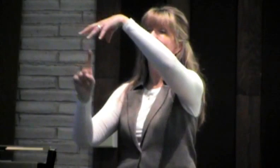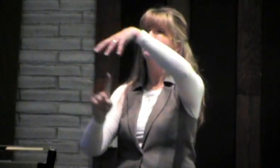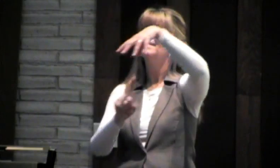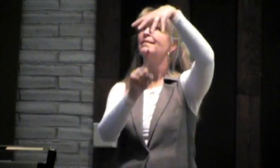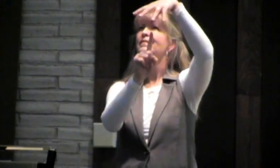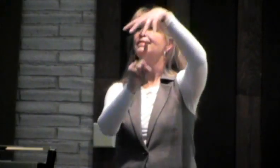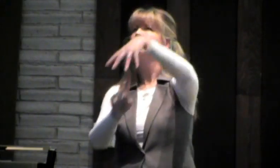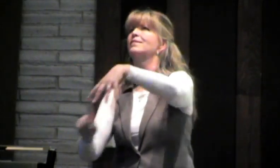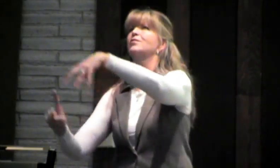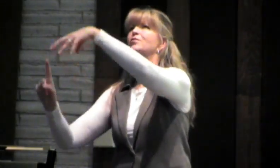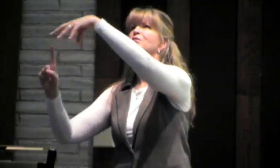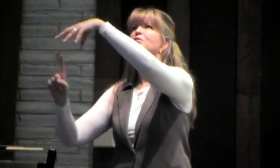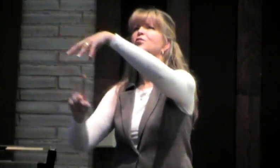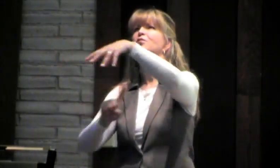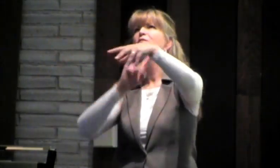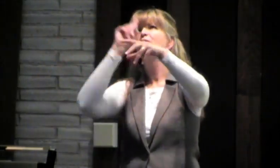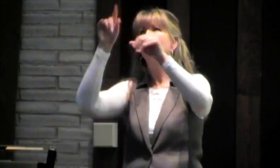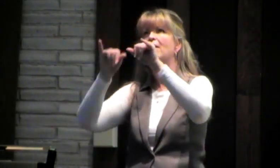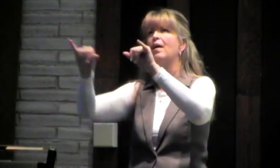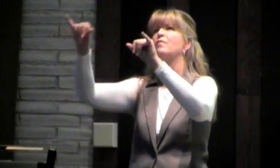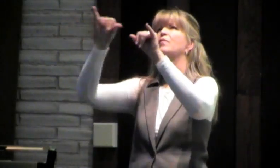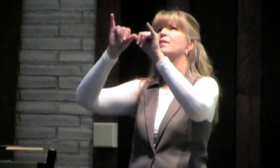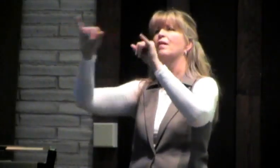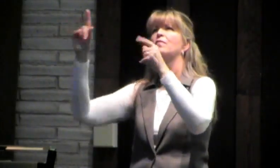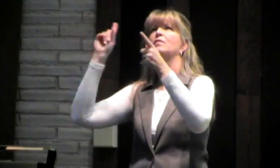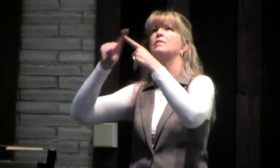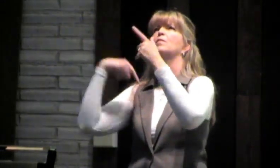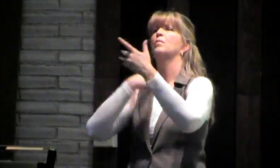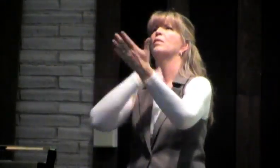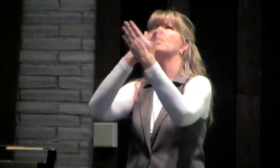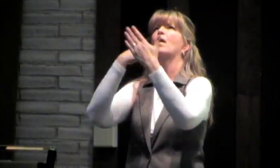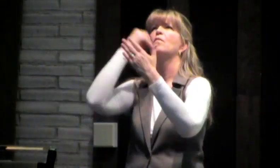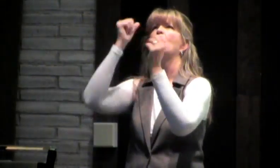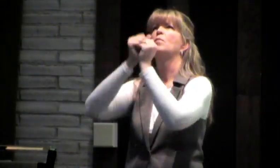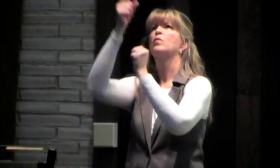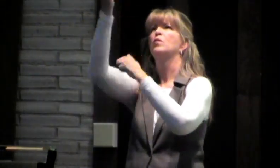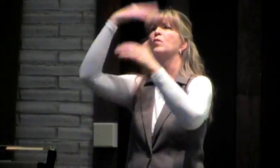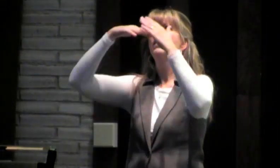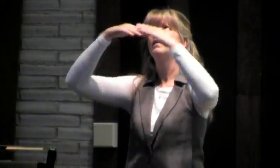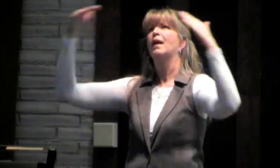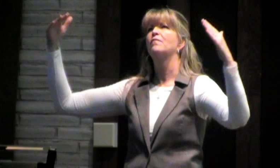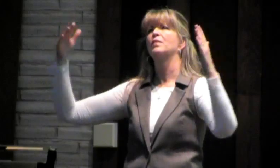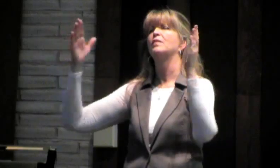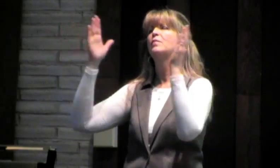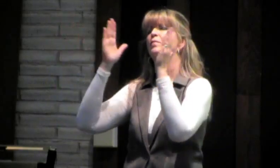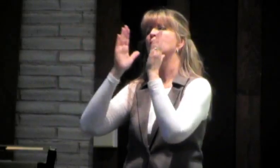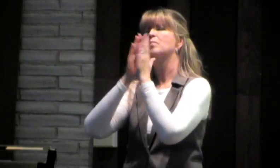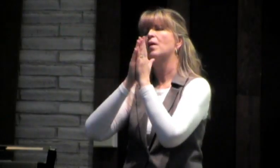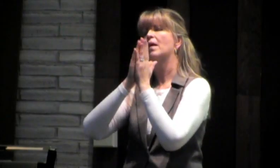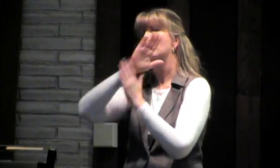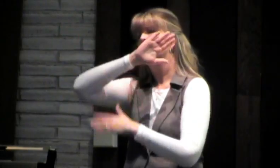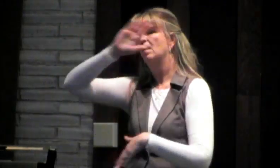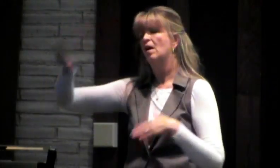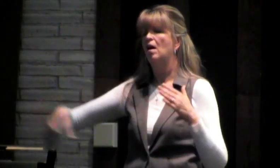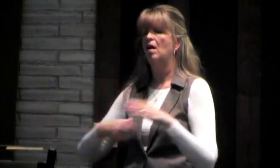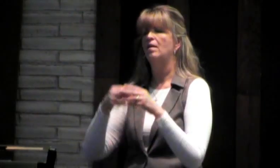your light, to stay within your light for eternity until we are at home with you in heaven.